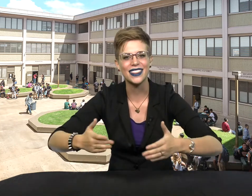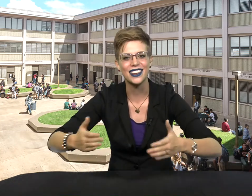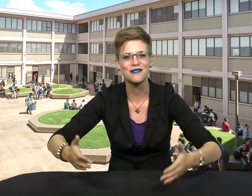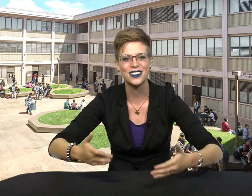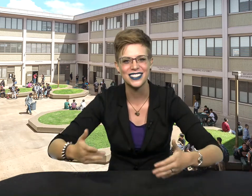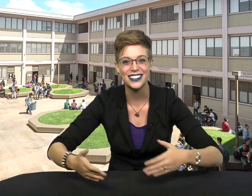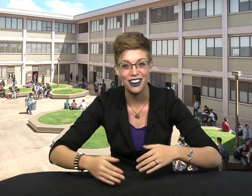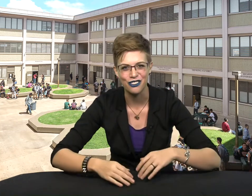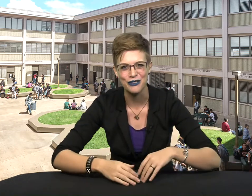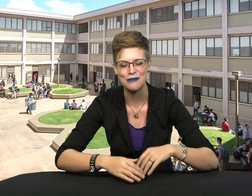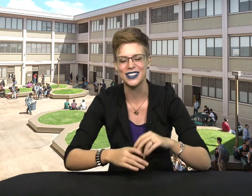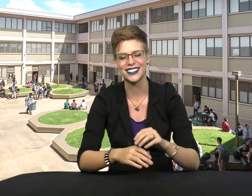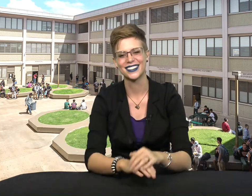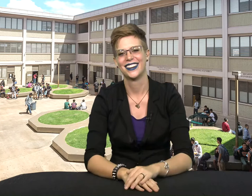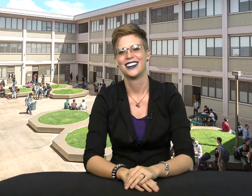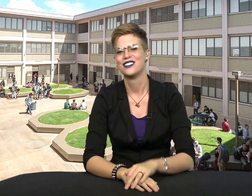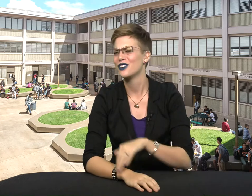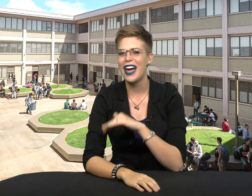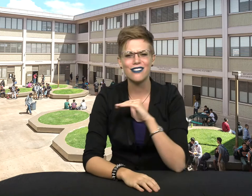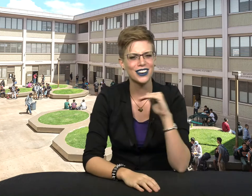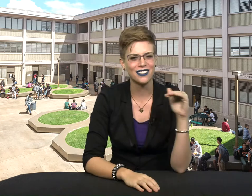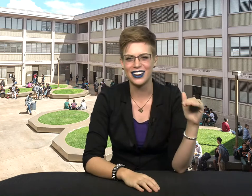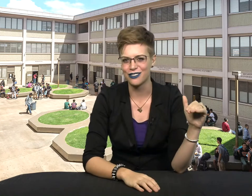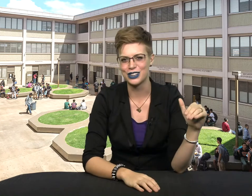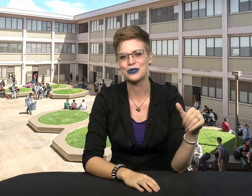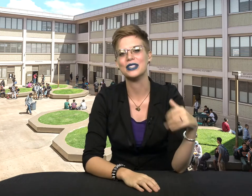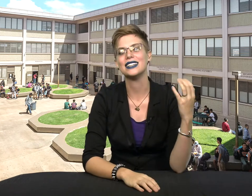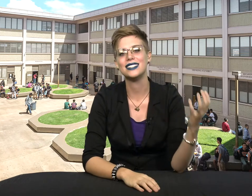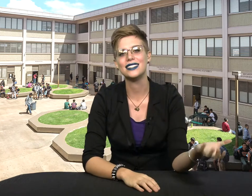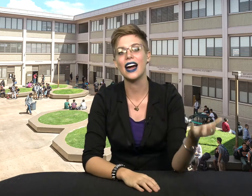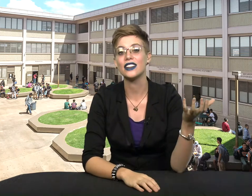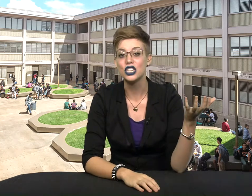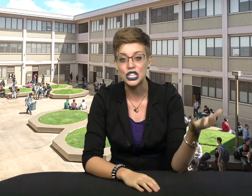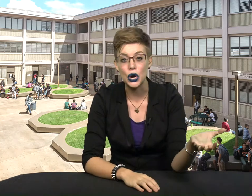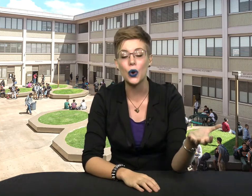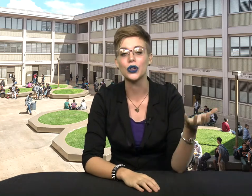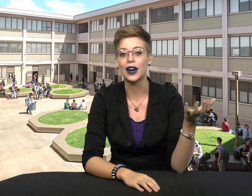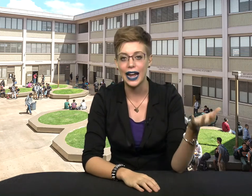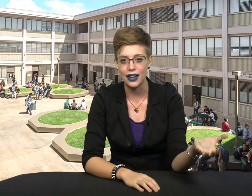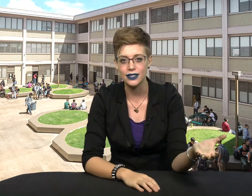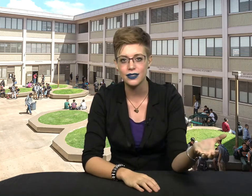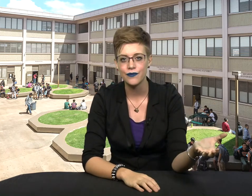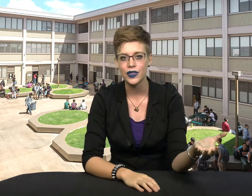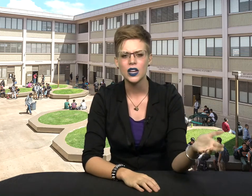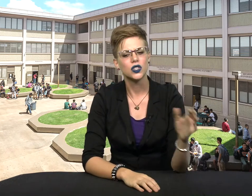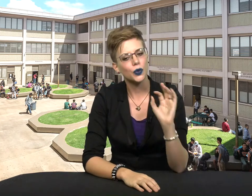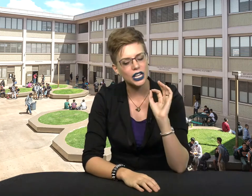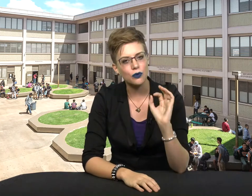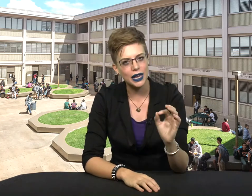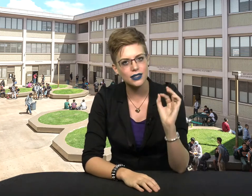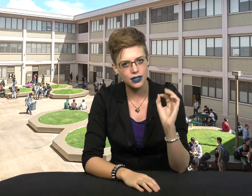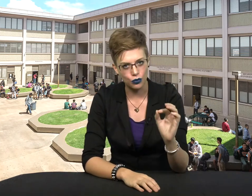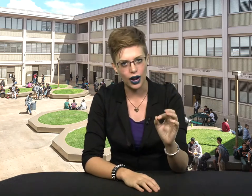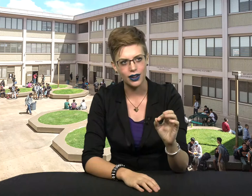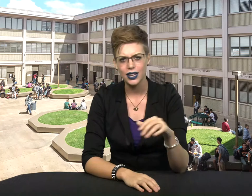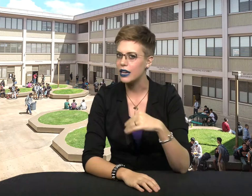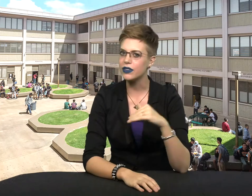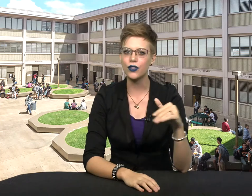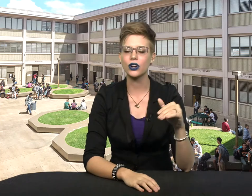the other person down for weapons. So every greeting ritual is designed to show your hands. So when you meet someone, even if they're a